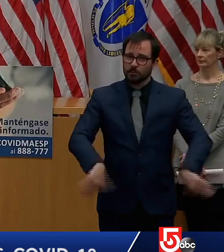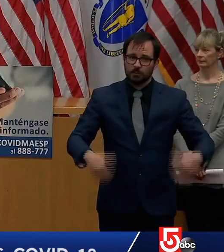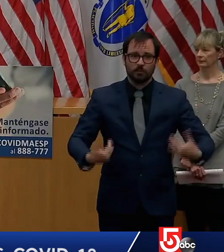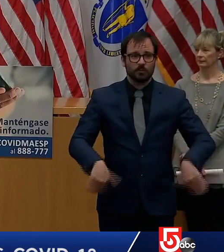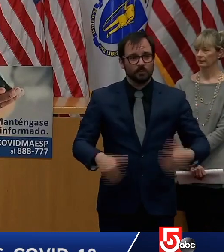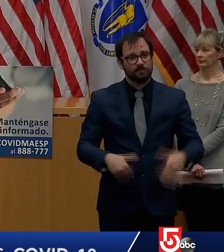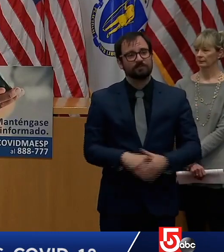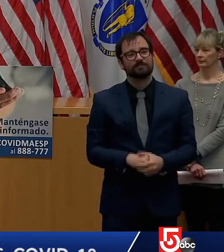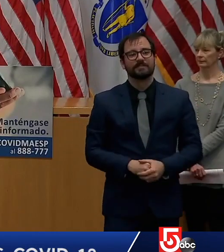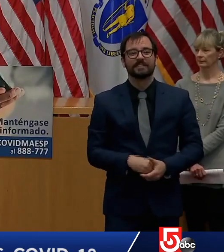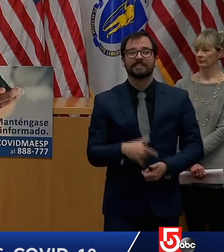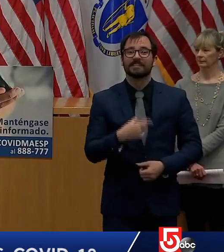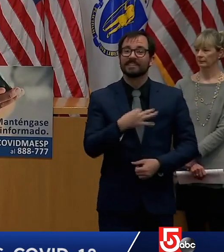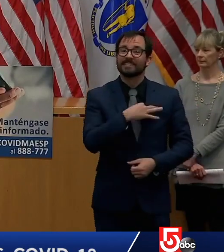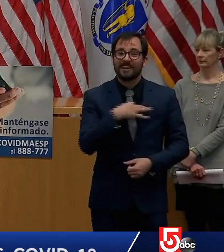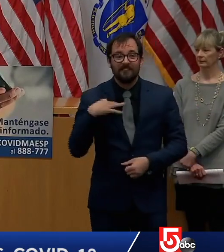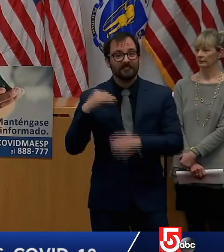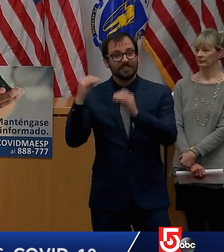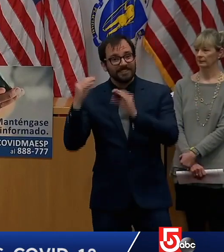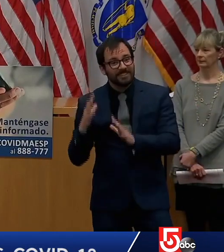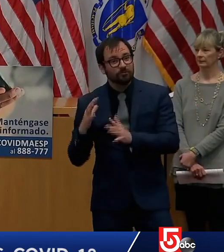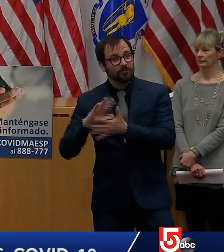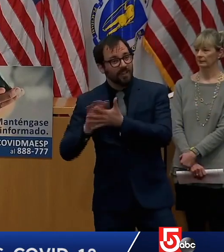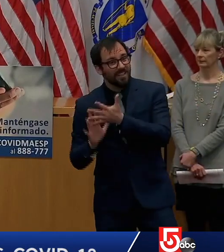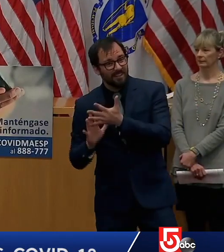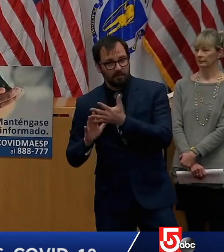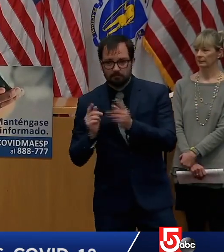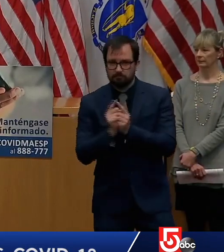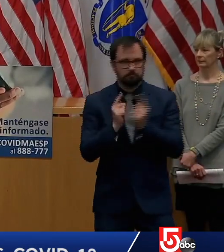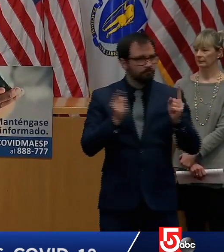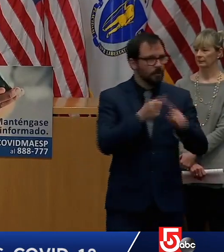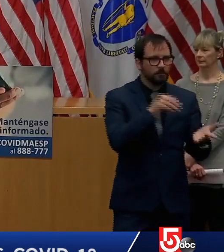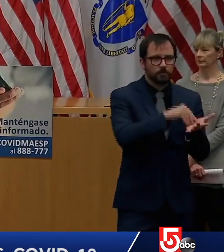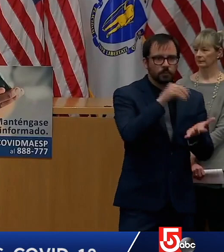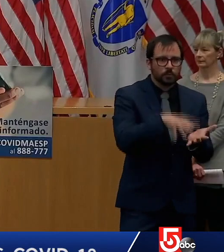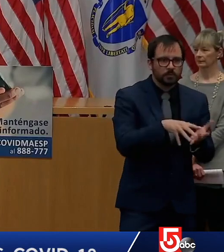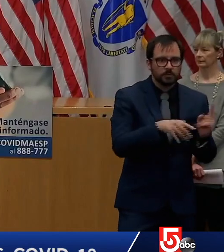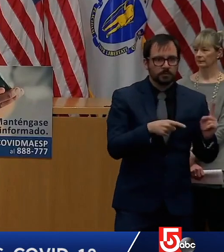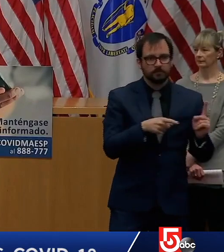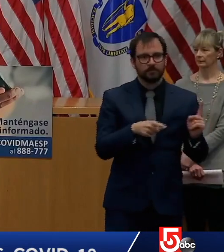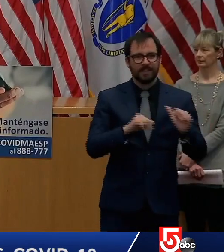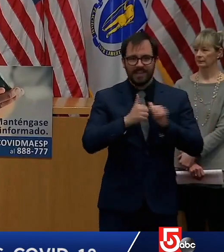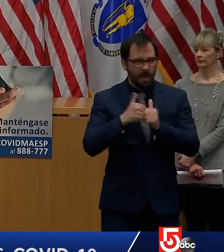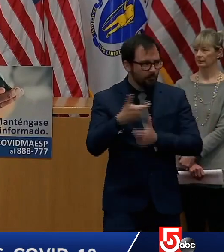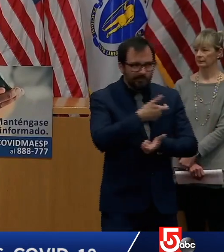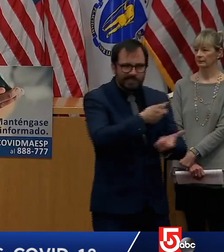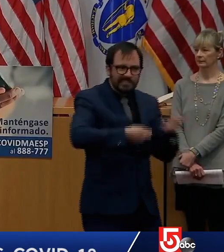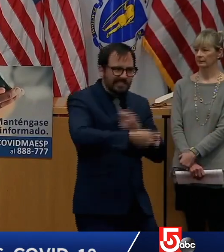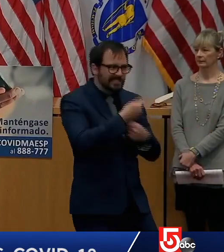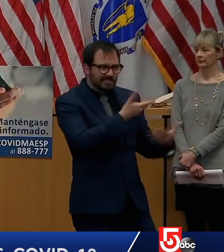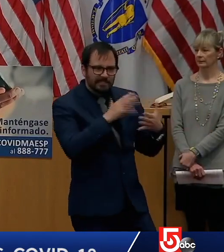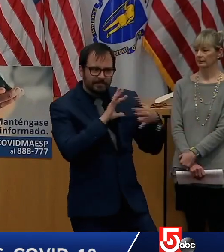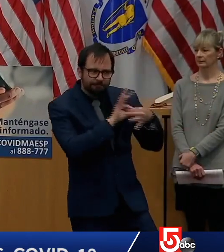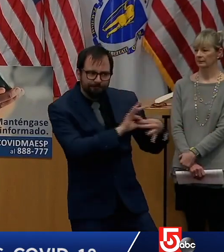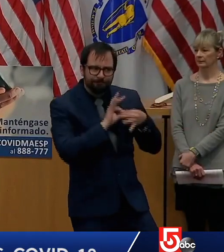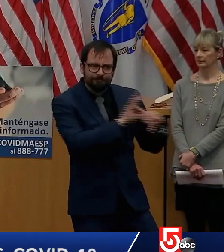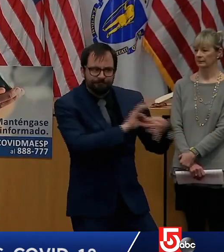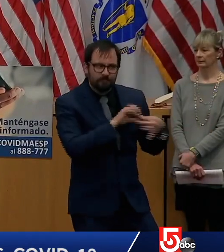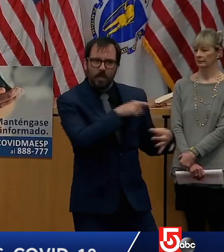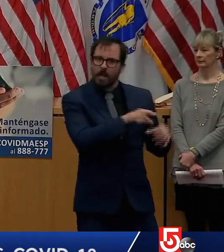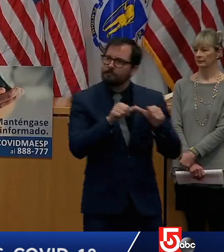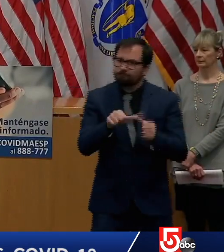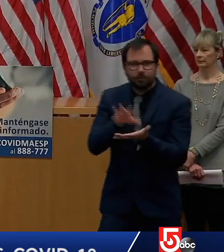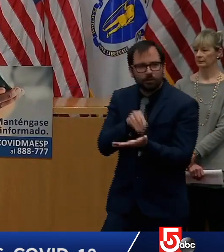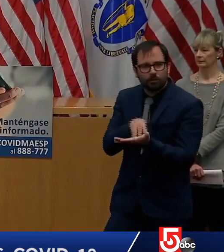ways to keep them motivated and committed to their studies the department of elementary and secondary education is taking additional steps